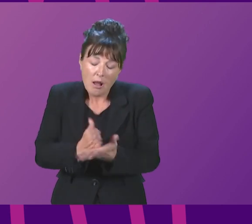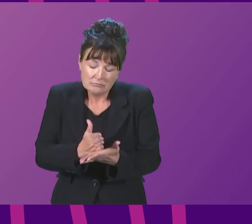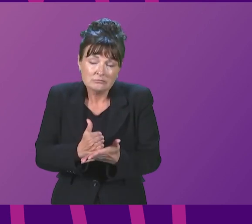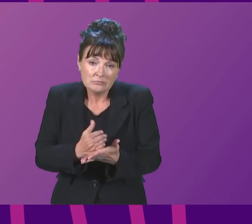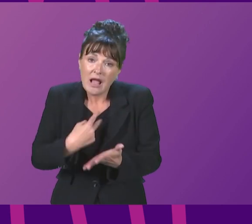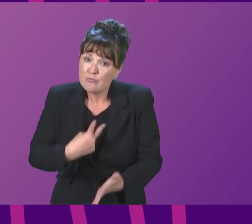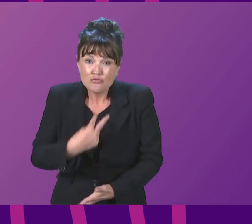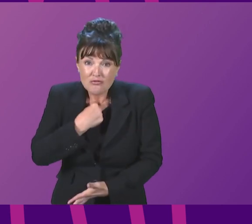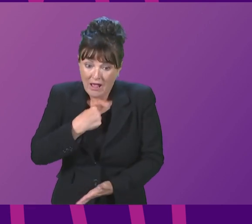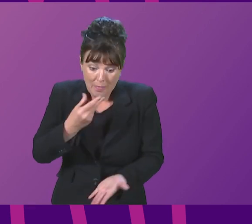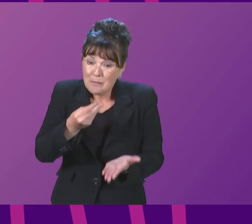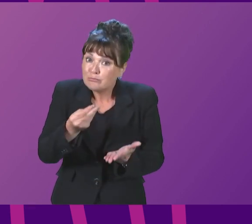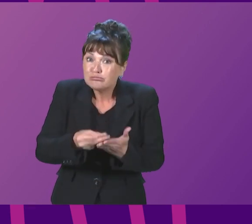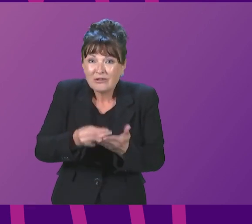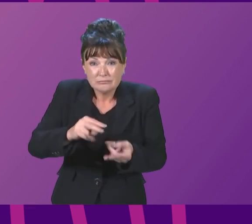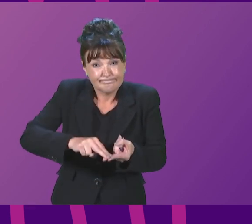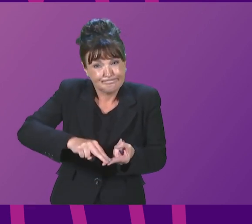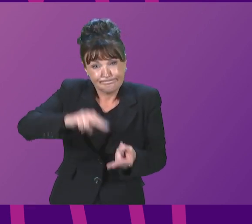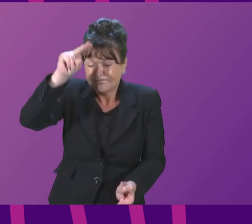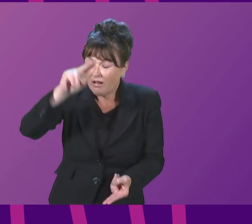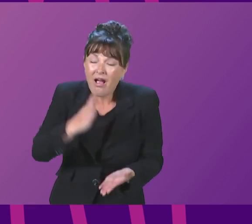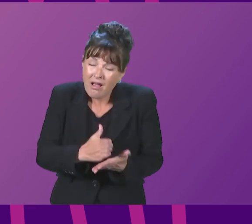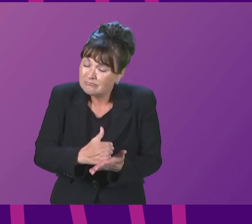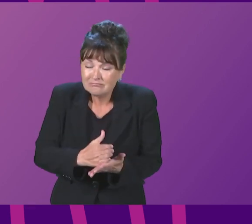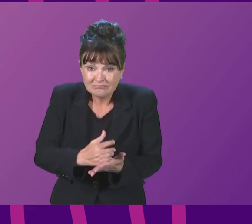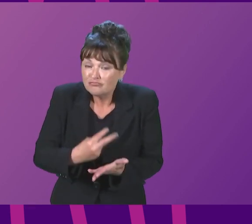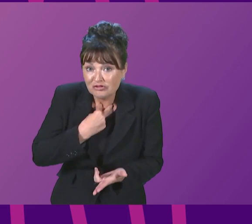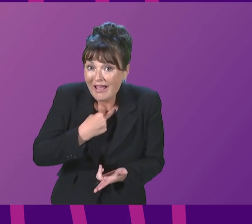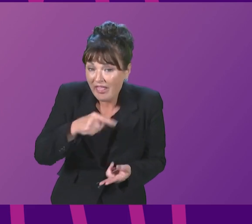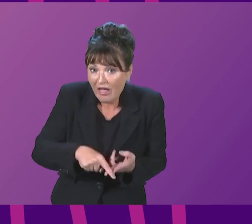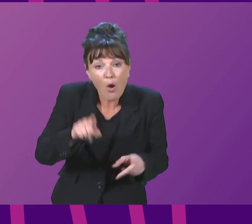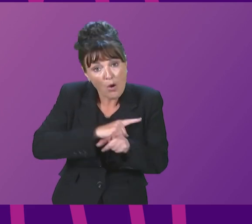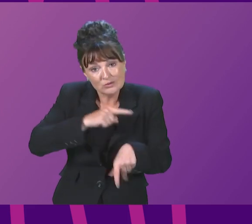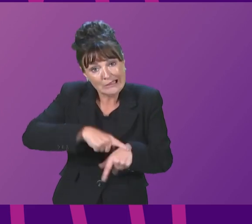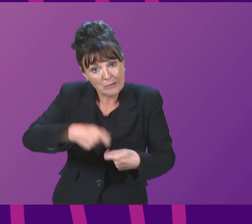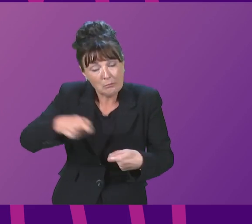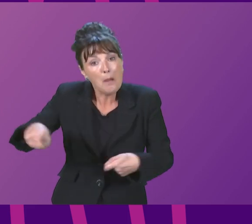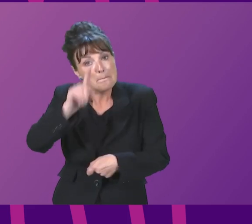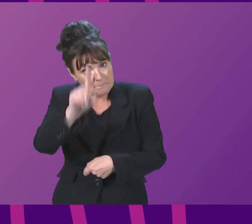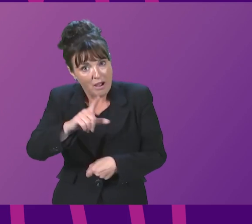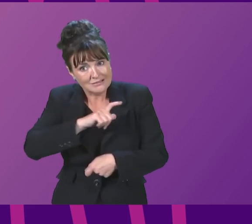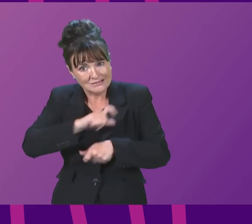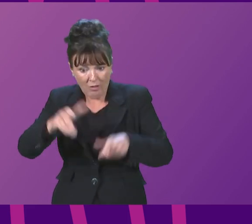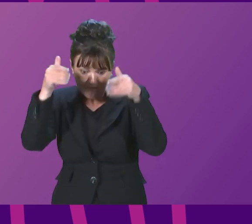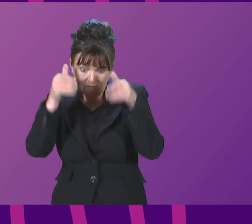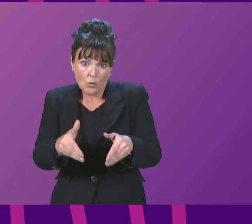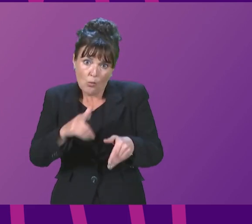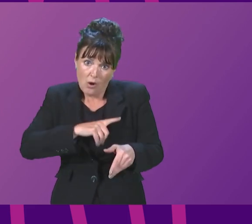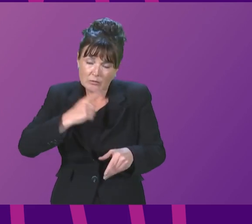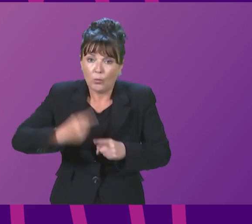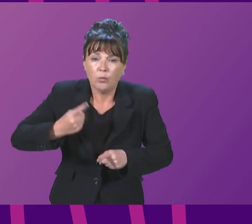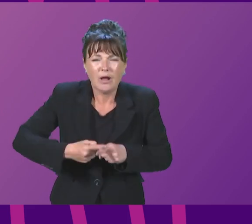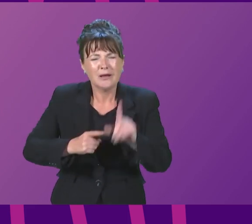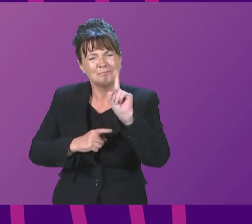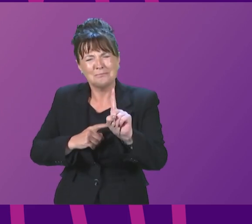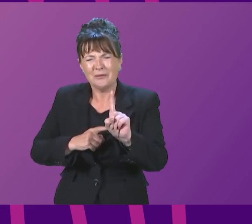cost overrun of that. That is why it is so important we continue to focus on completing the ferries. But even if we took Douglas Ross at